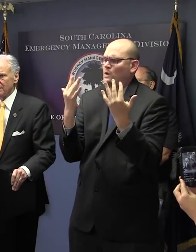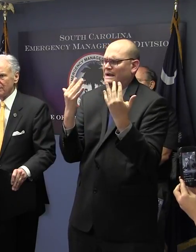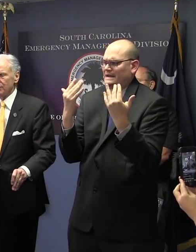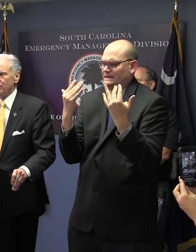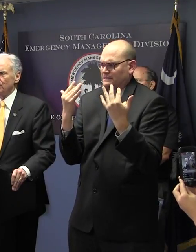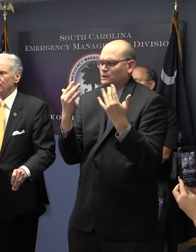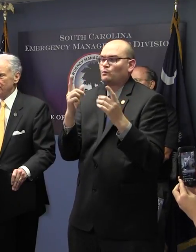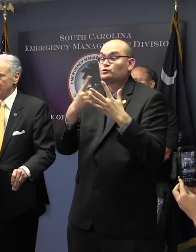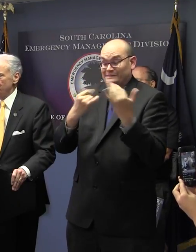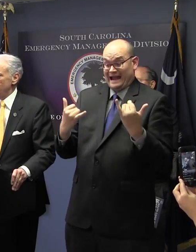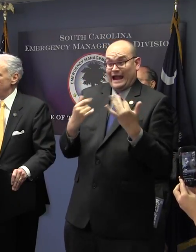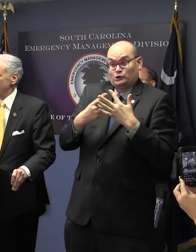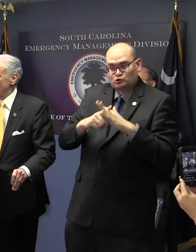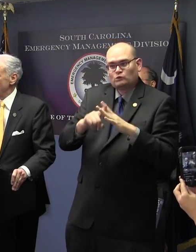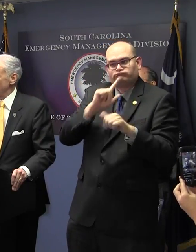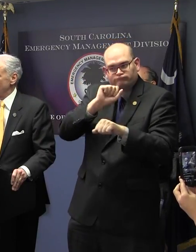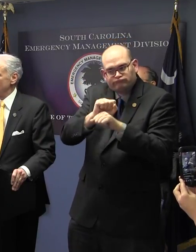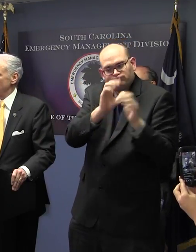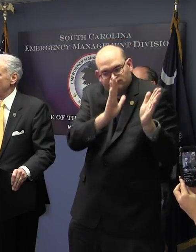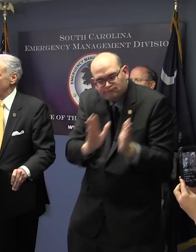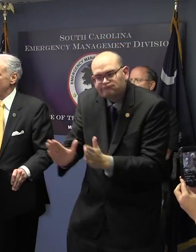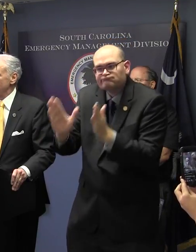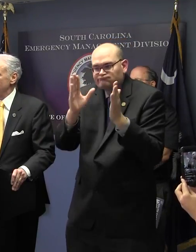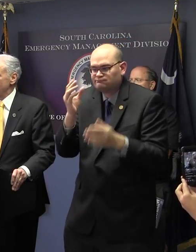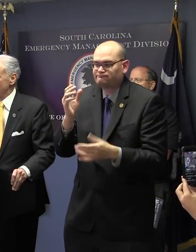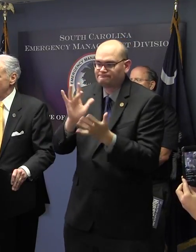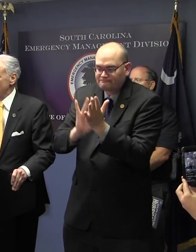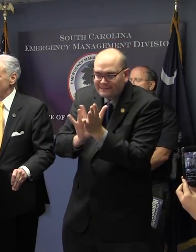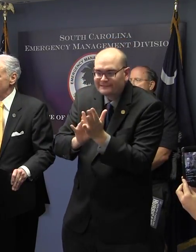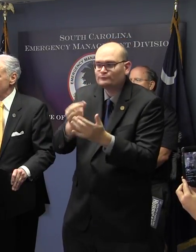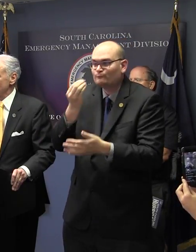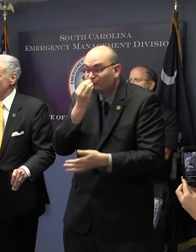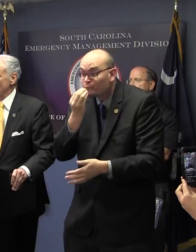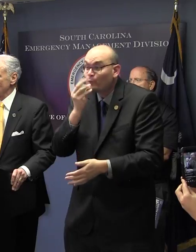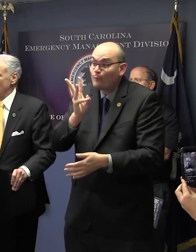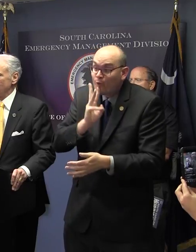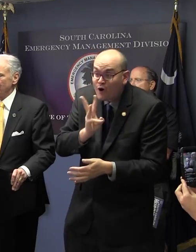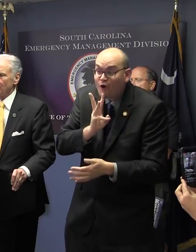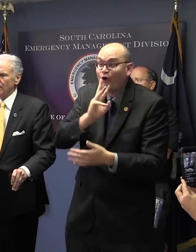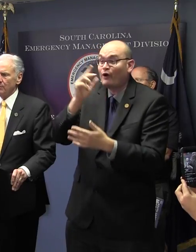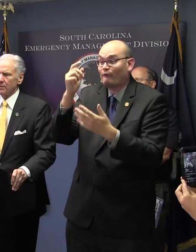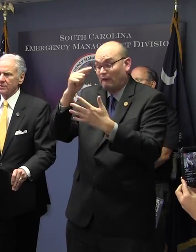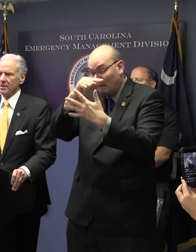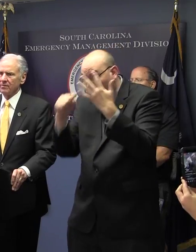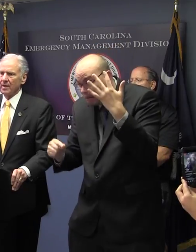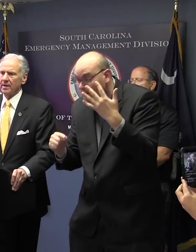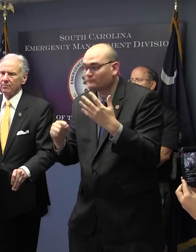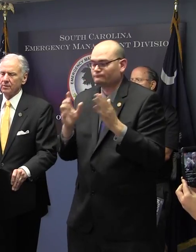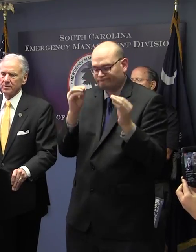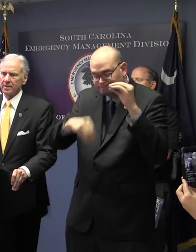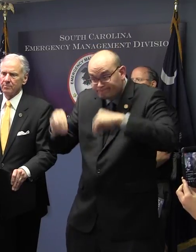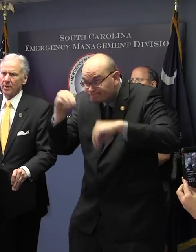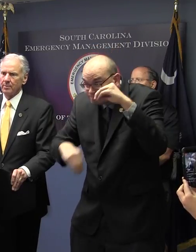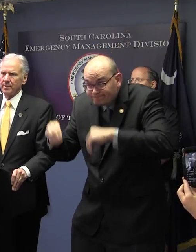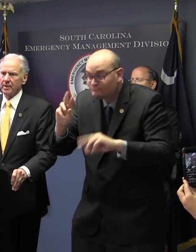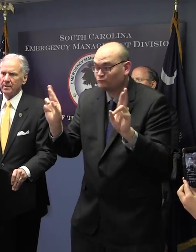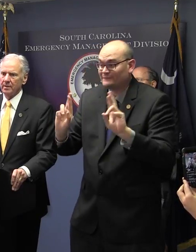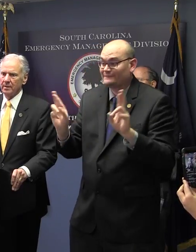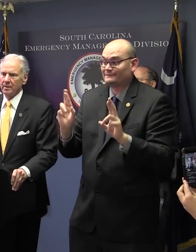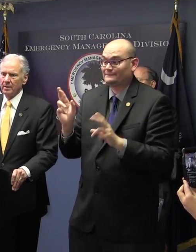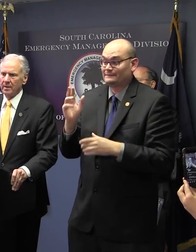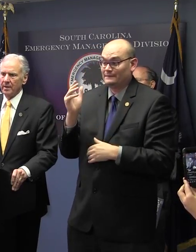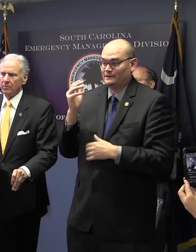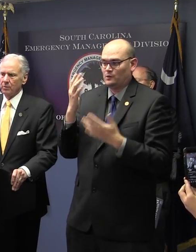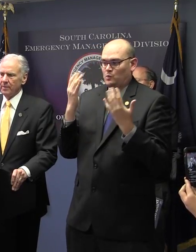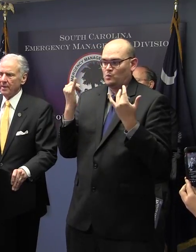that you would do if the hurricane were knocking on your door. And that way we'll save life, we'll save property,